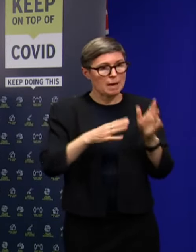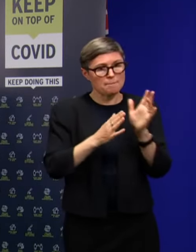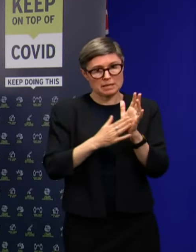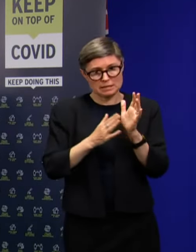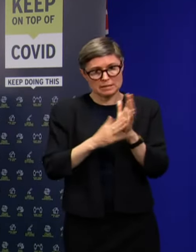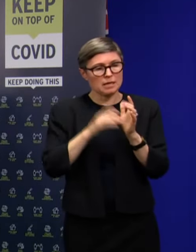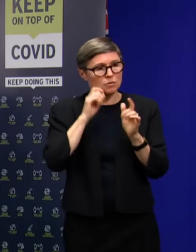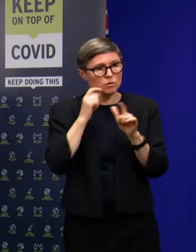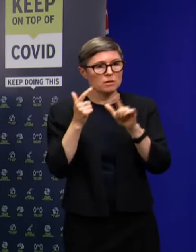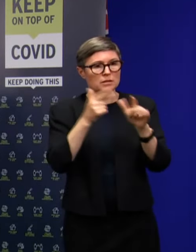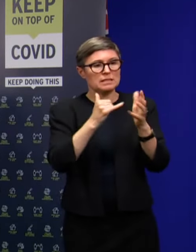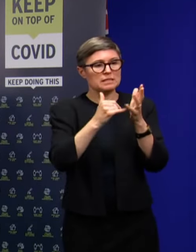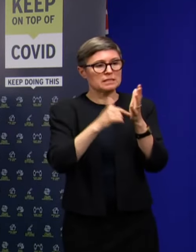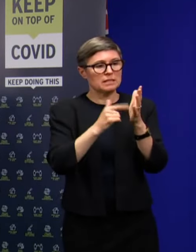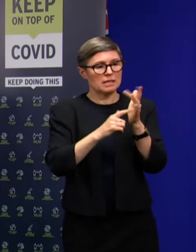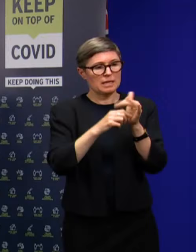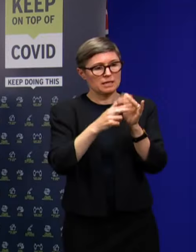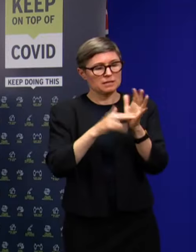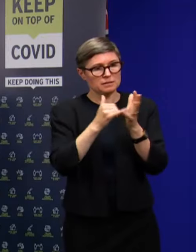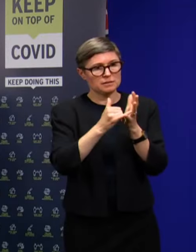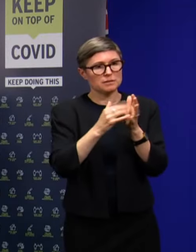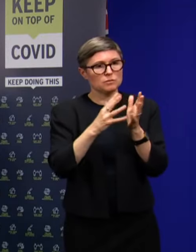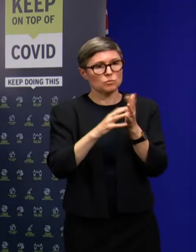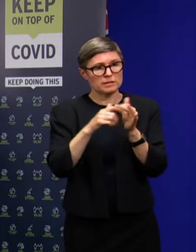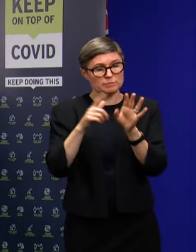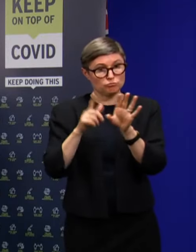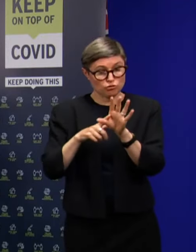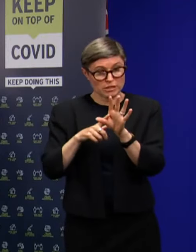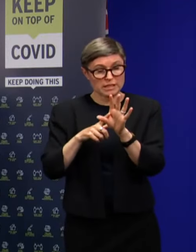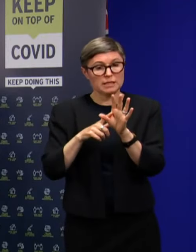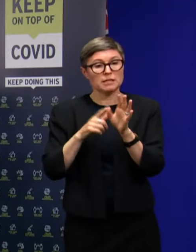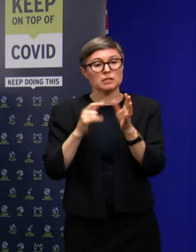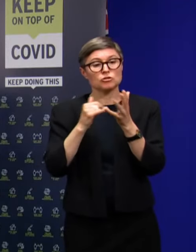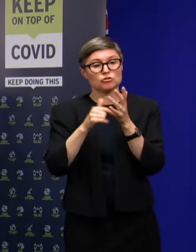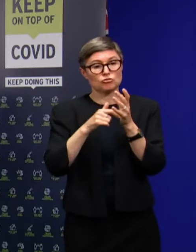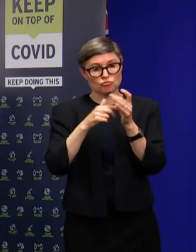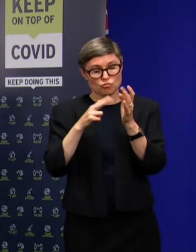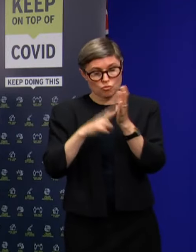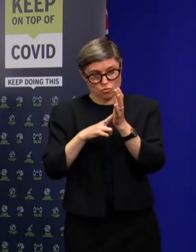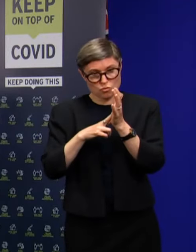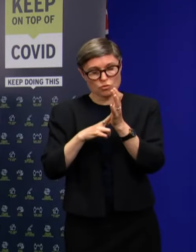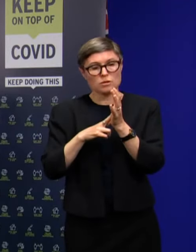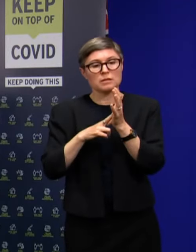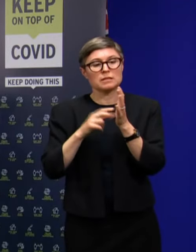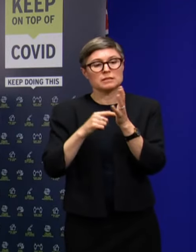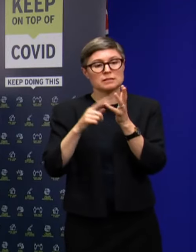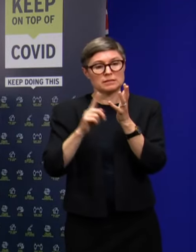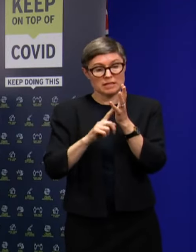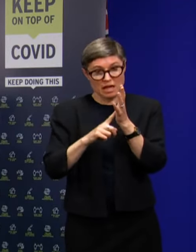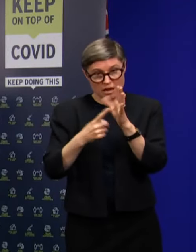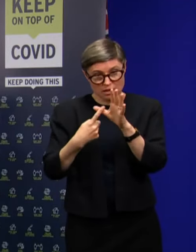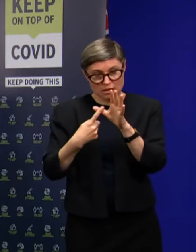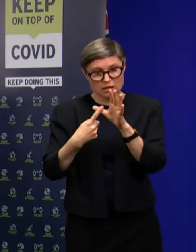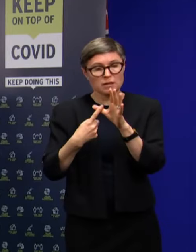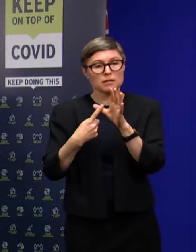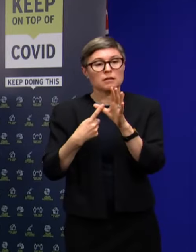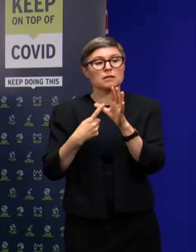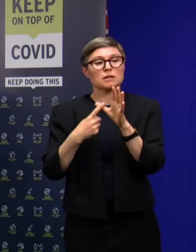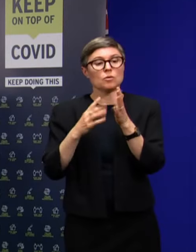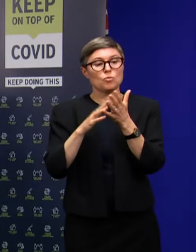the bus will head to St Lennon's, Westbury on Tuesday, Strawn on Wednesday, Tulla on Thursday,